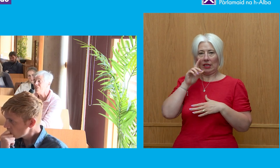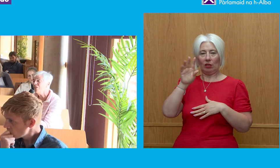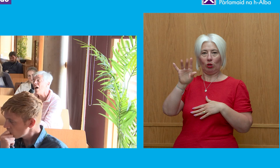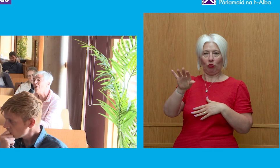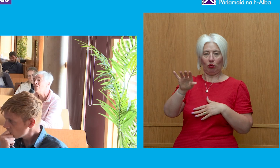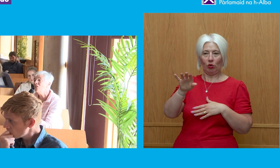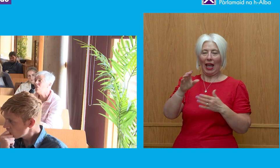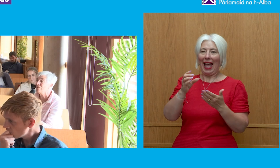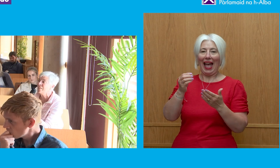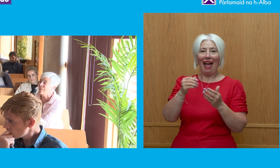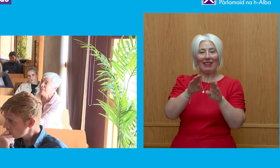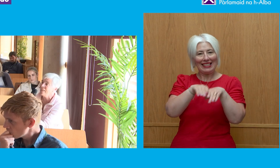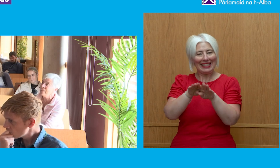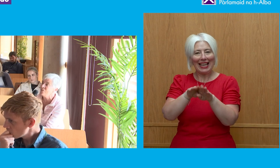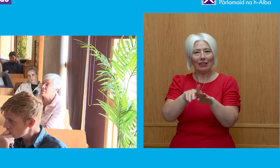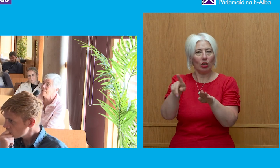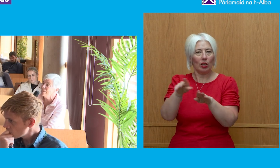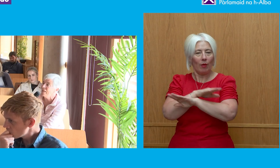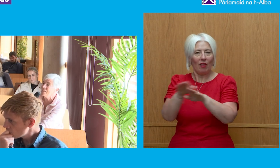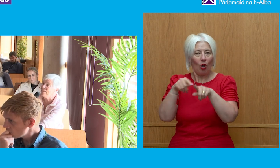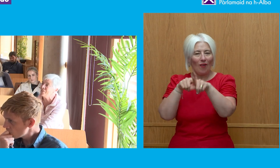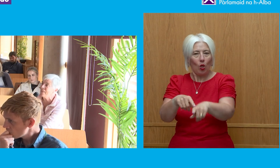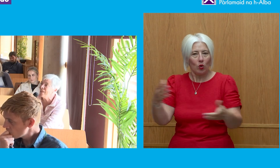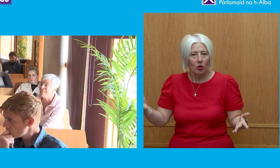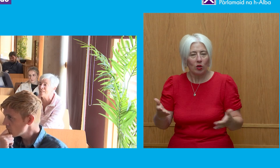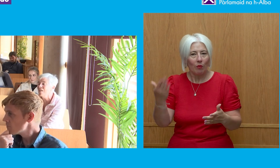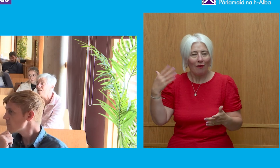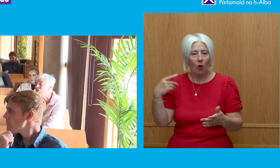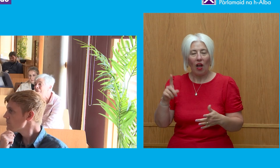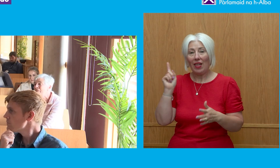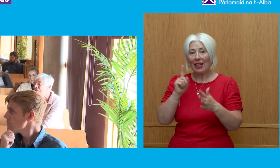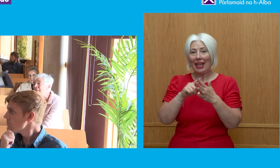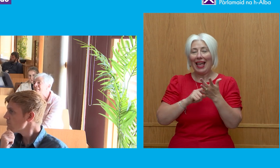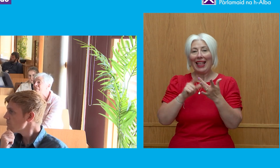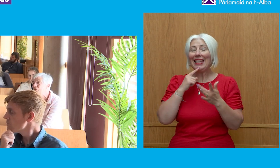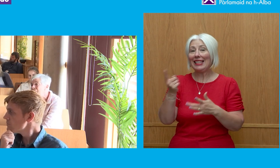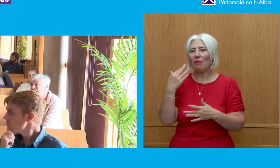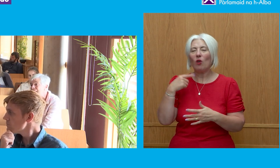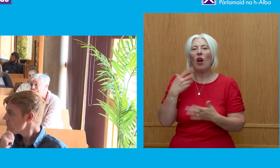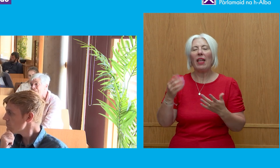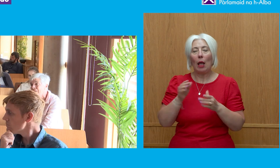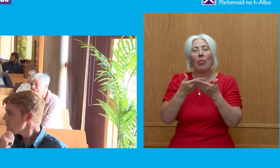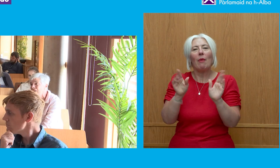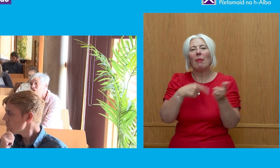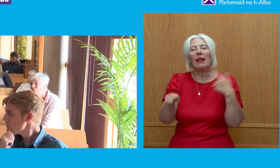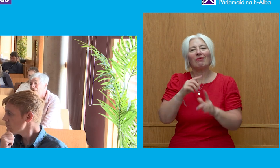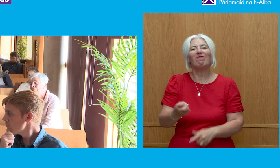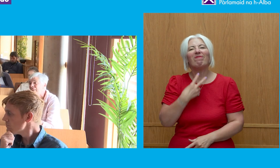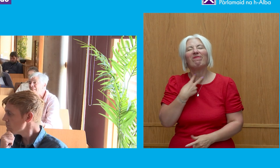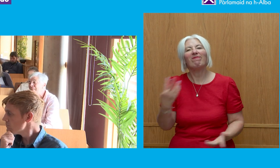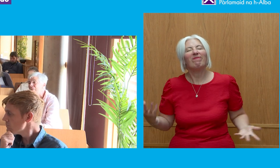adhered to and they're not? And I think Kelly hit the nail on the head. The public are very disappointed when